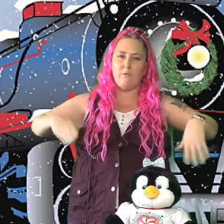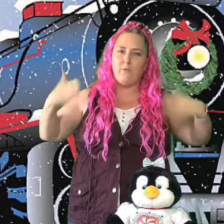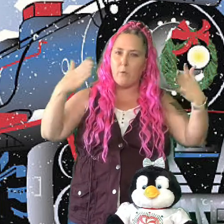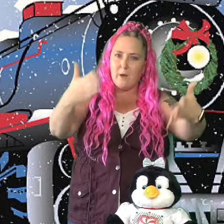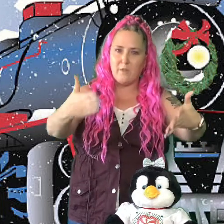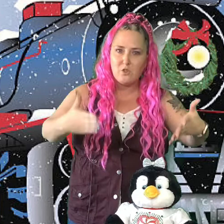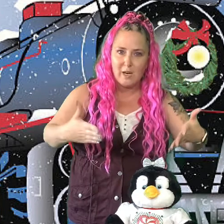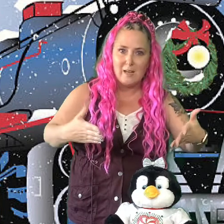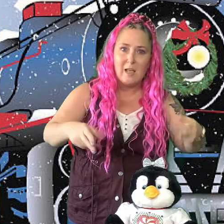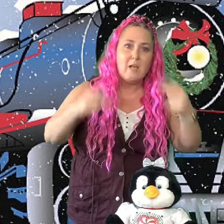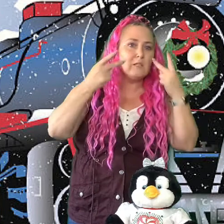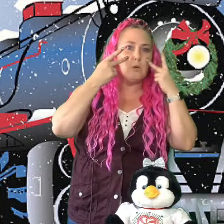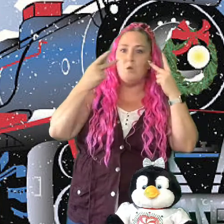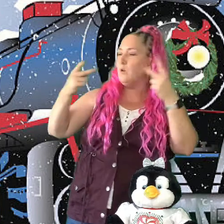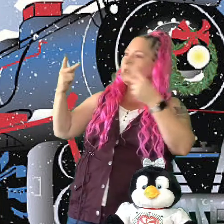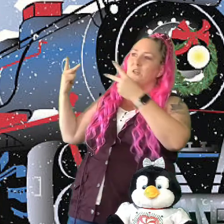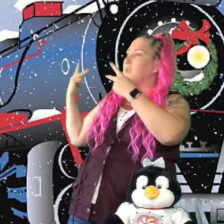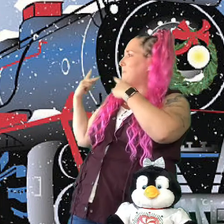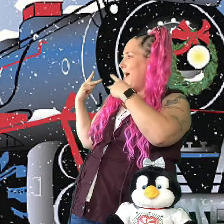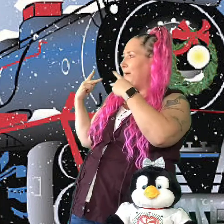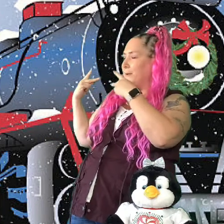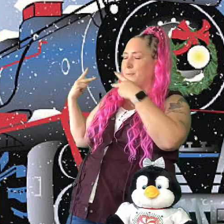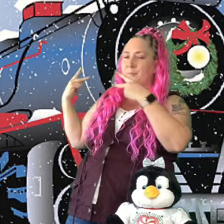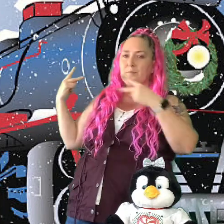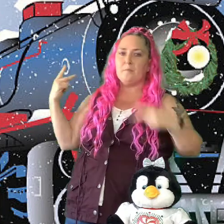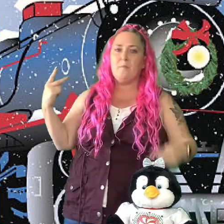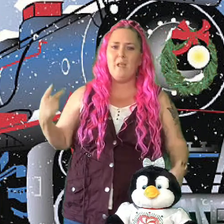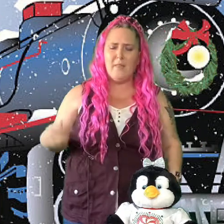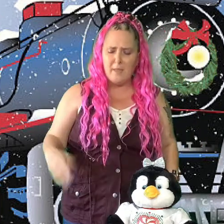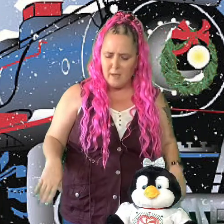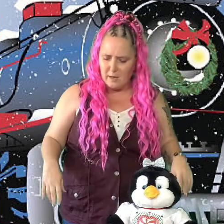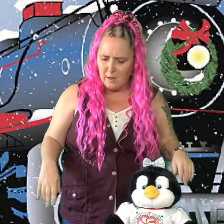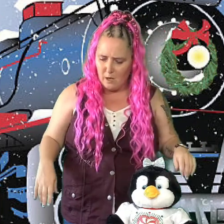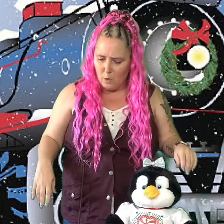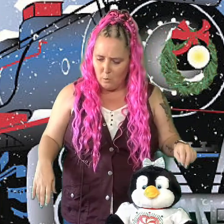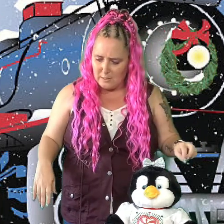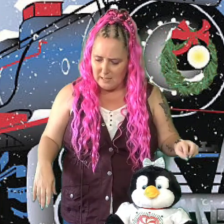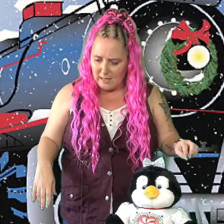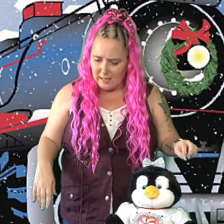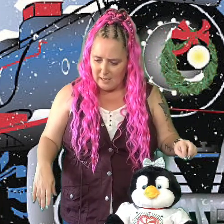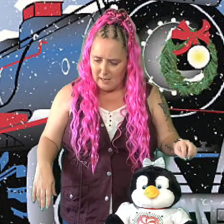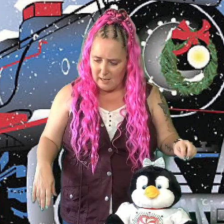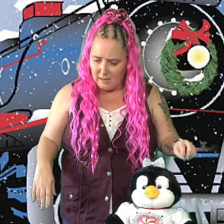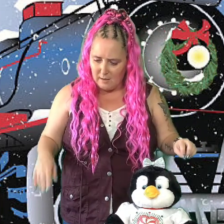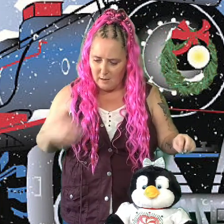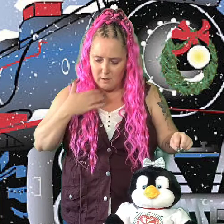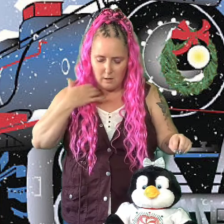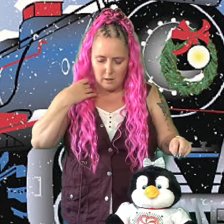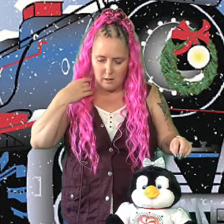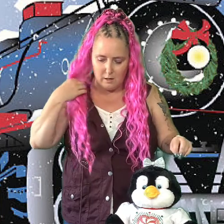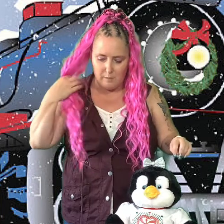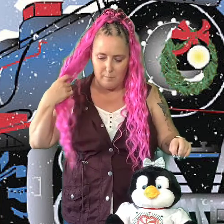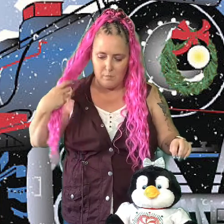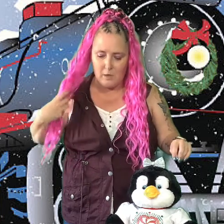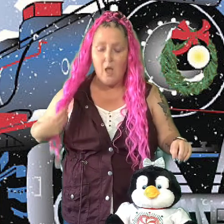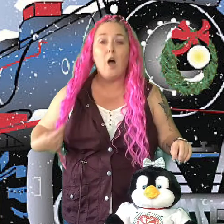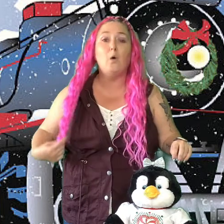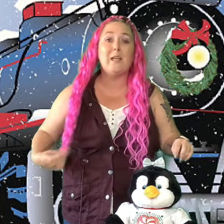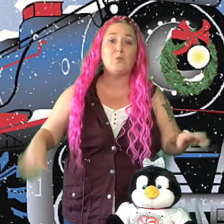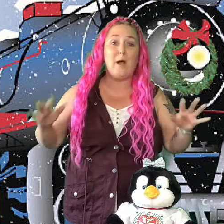forward on the train. So no turning back. And then we'll say again oh it's right